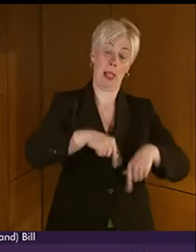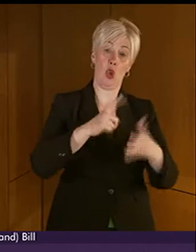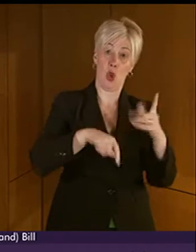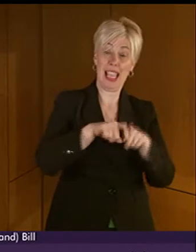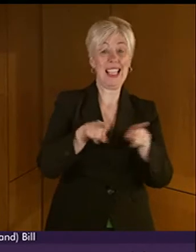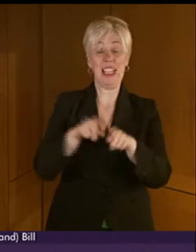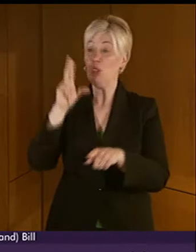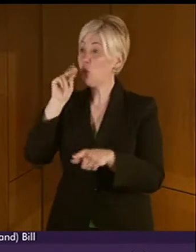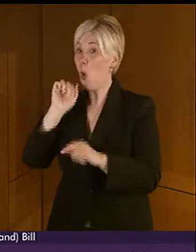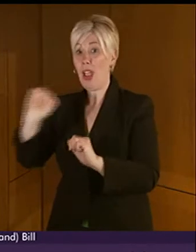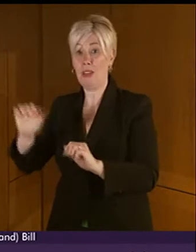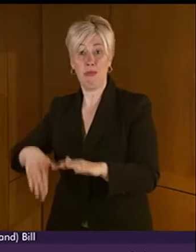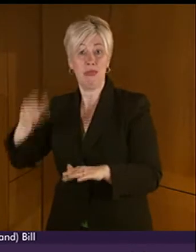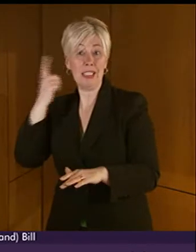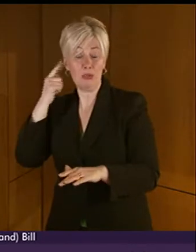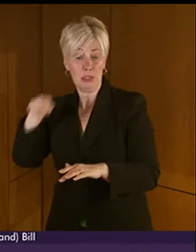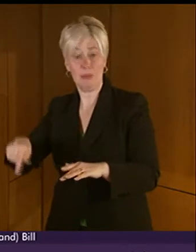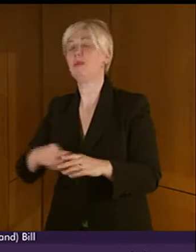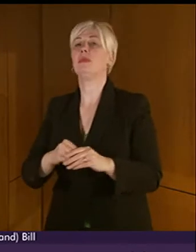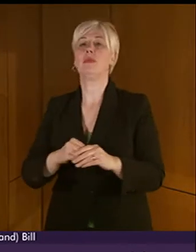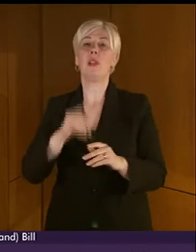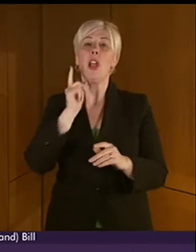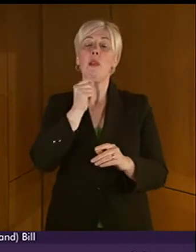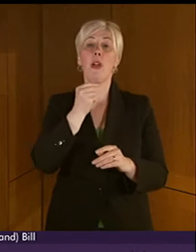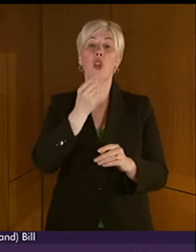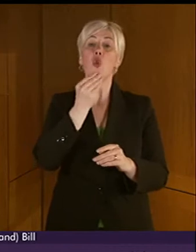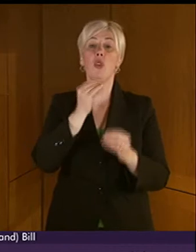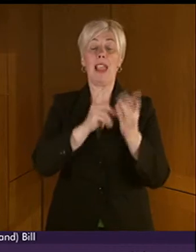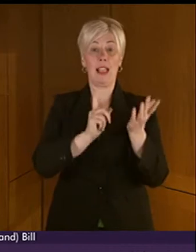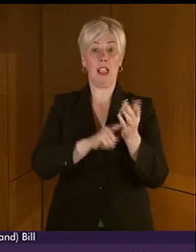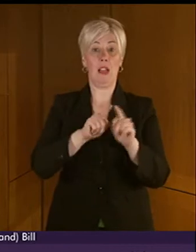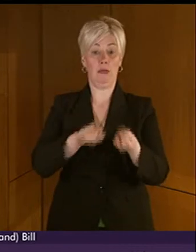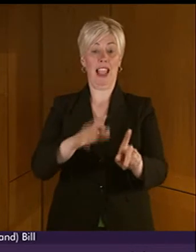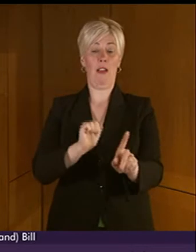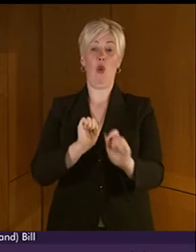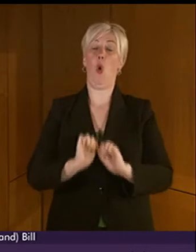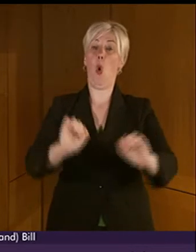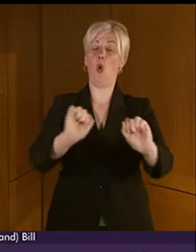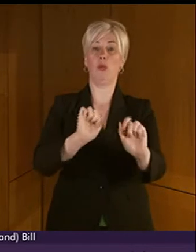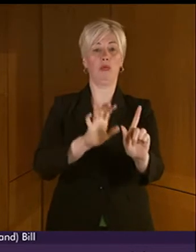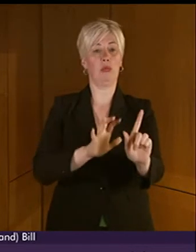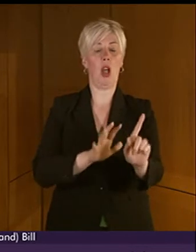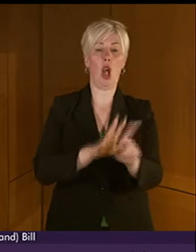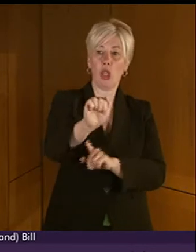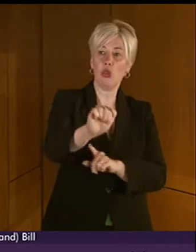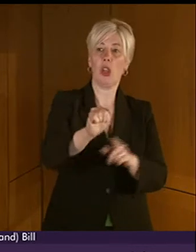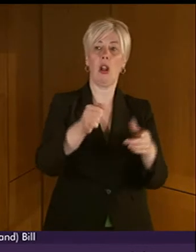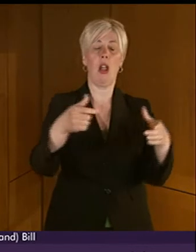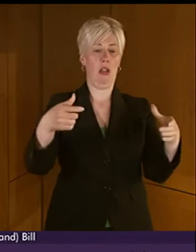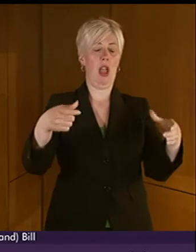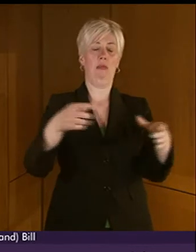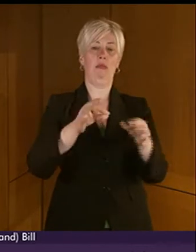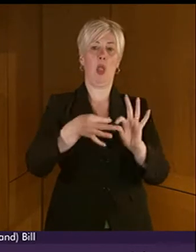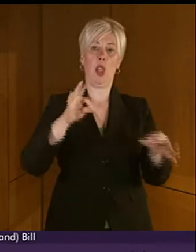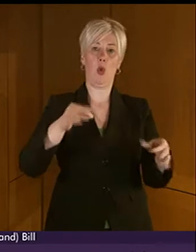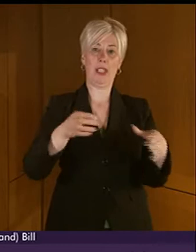people who use BSL are part of a recognised cultural and linguistic minority. And unlike